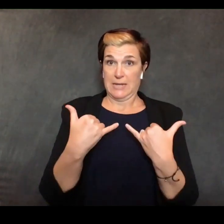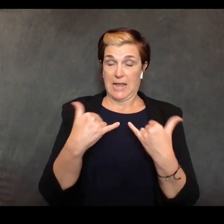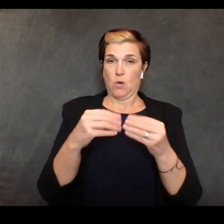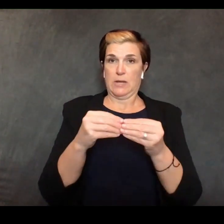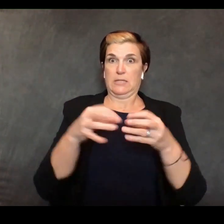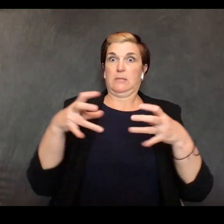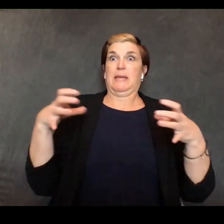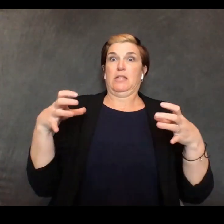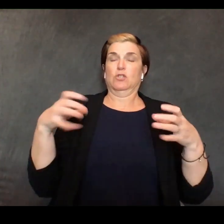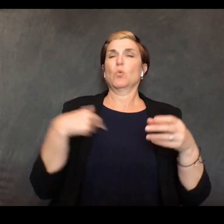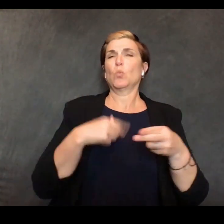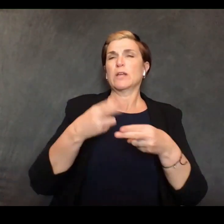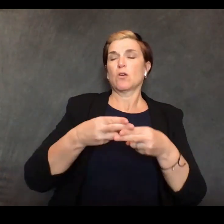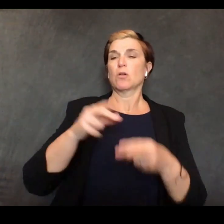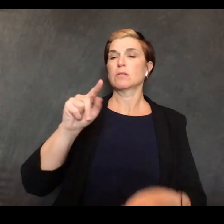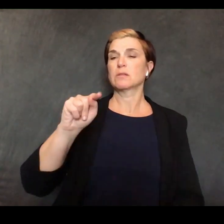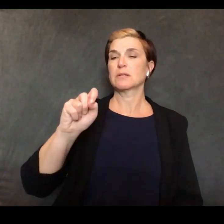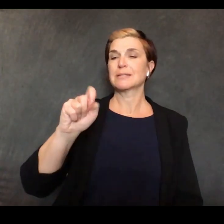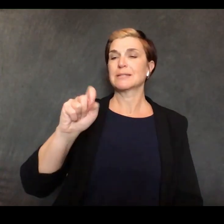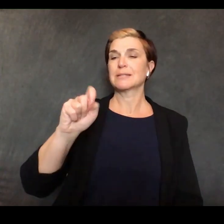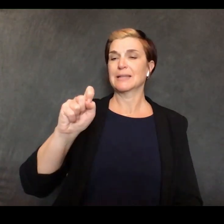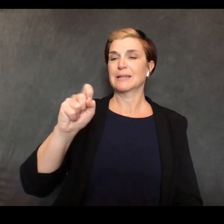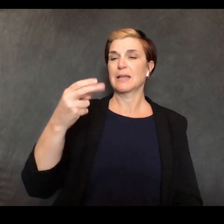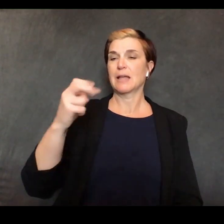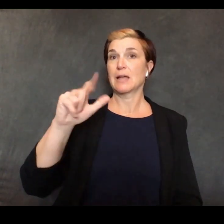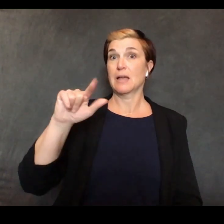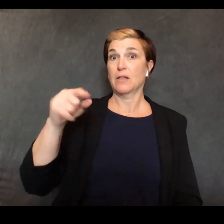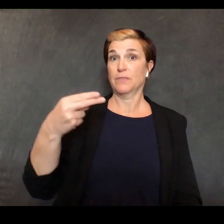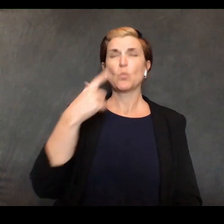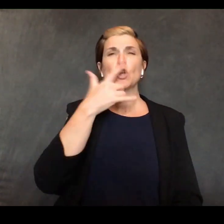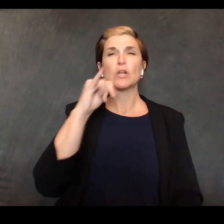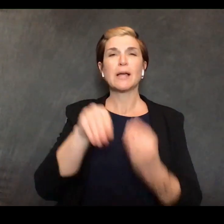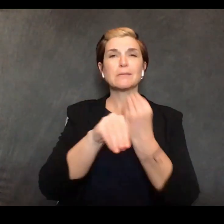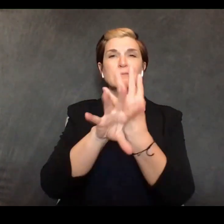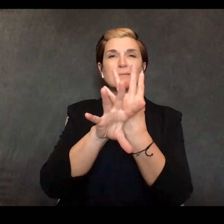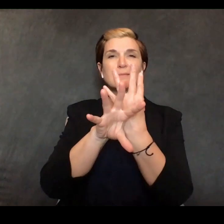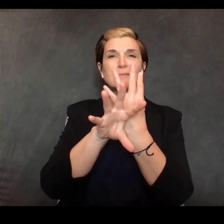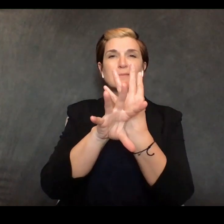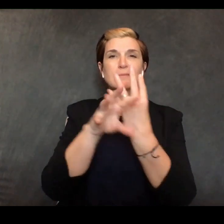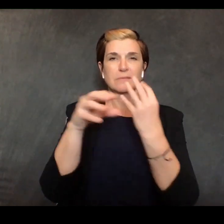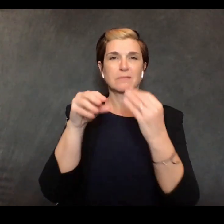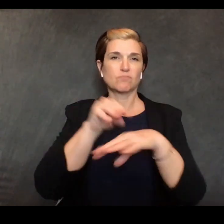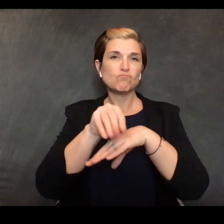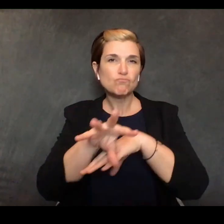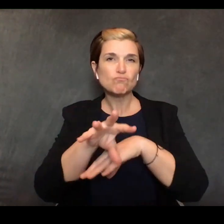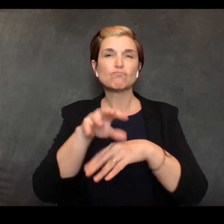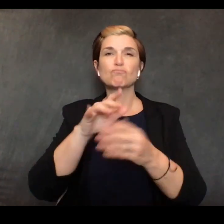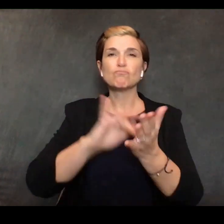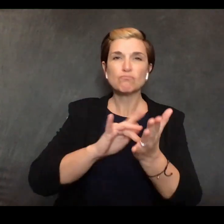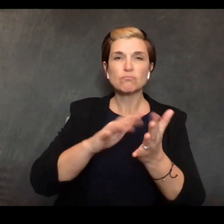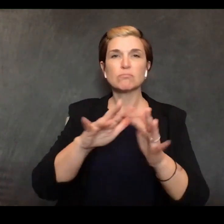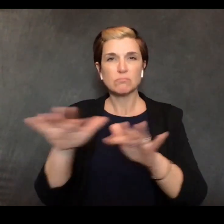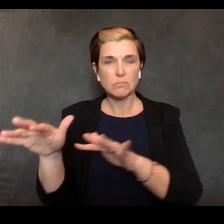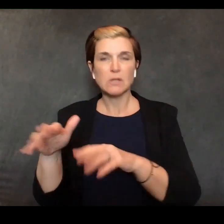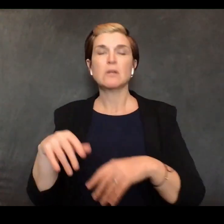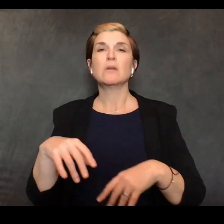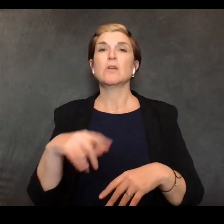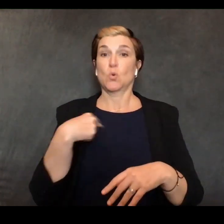telehealth for our sixty two million medicare beneficiaries who are amongst the most vulnerable to the corona virus and we're